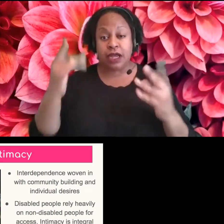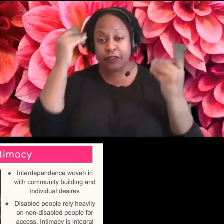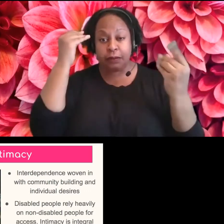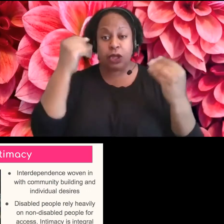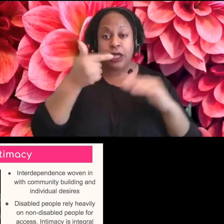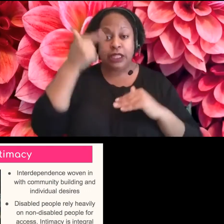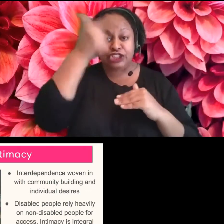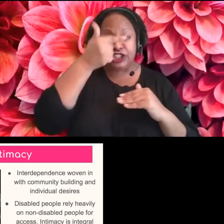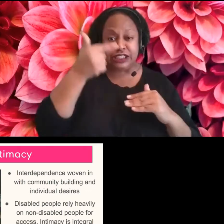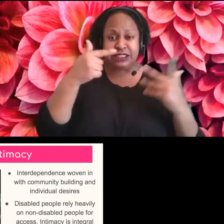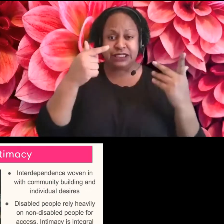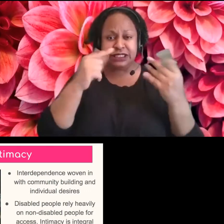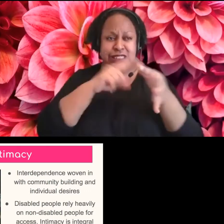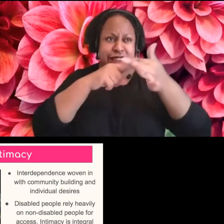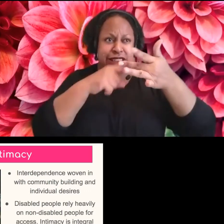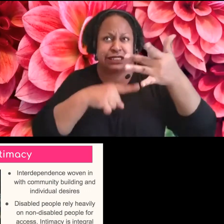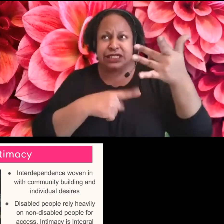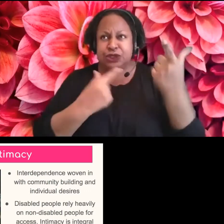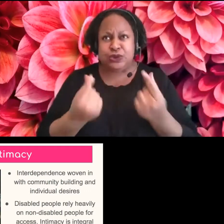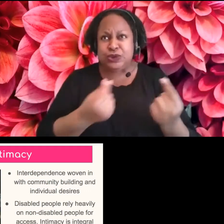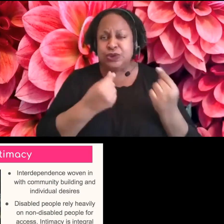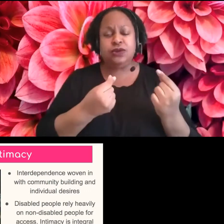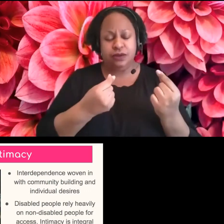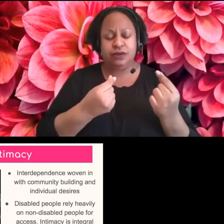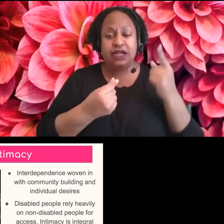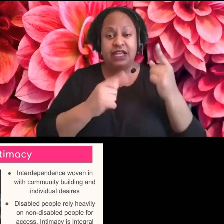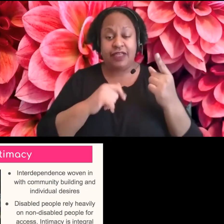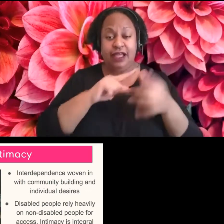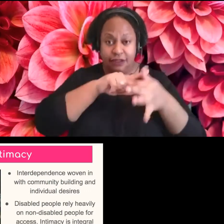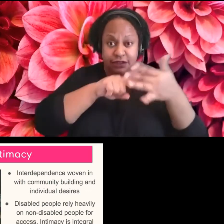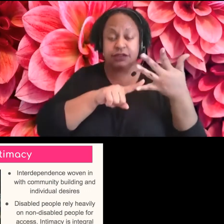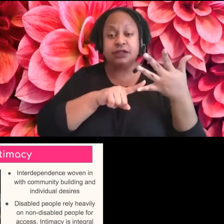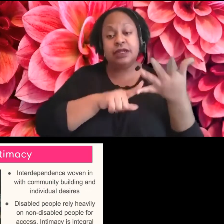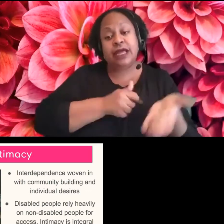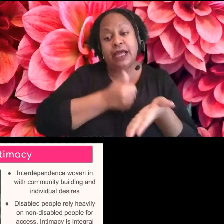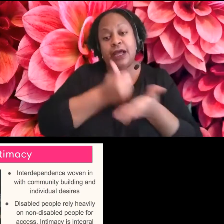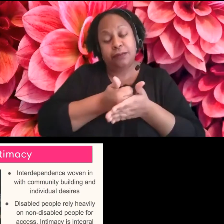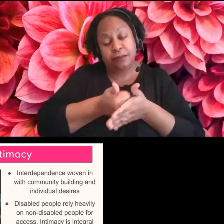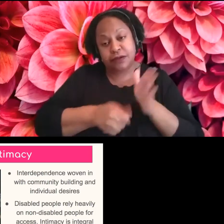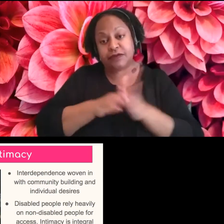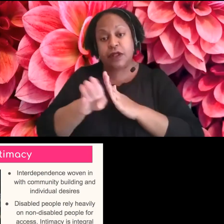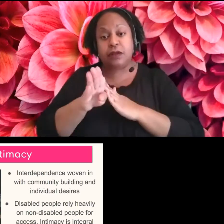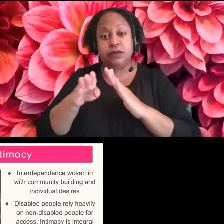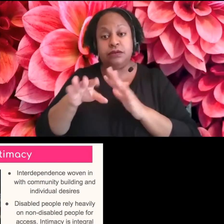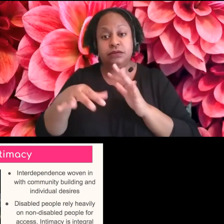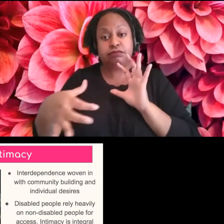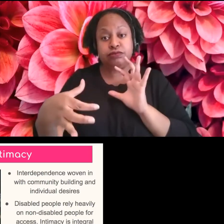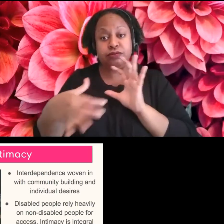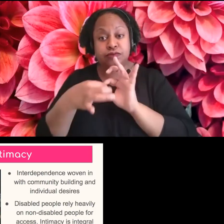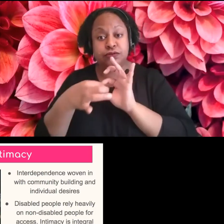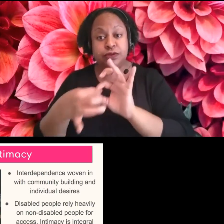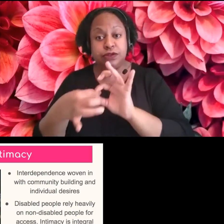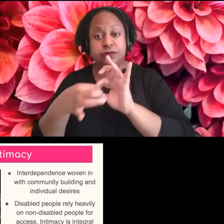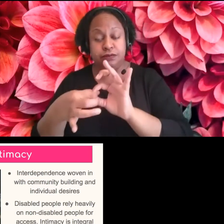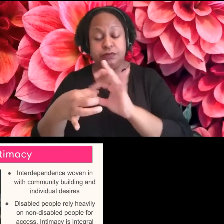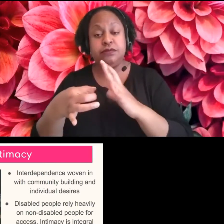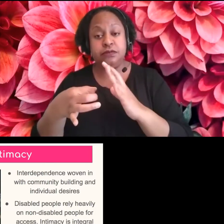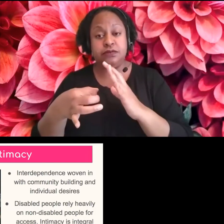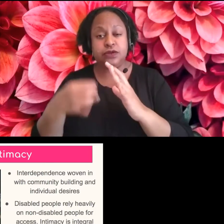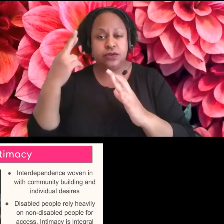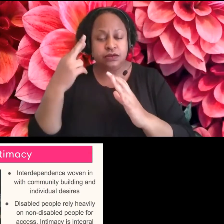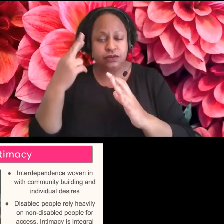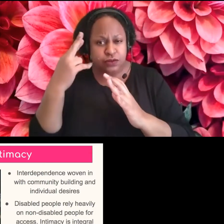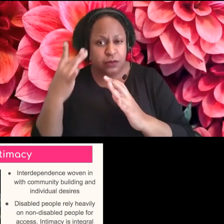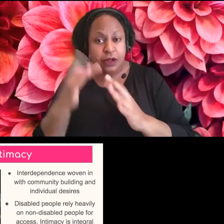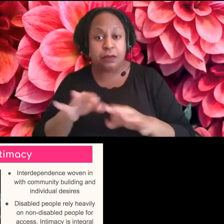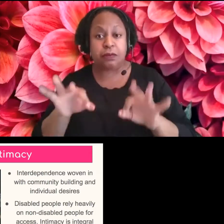that those logistics are informing a deeper relationship. And that's why they're so important not to check off boxes, but